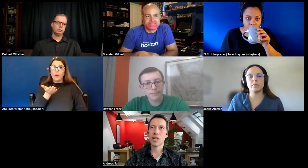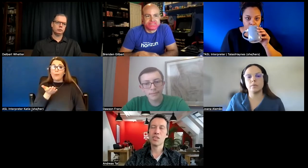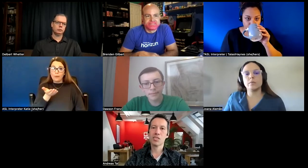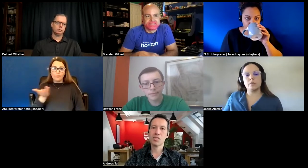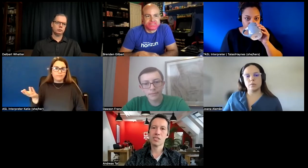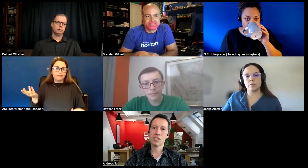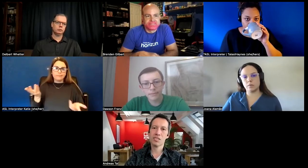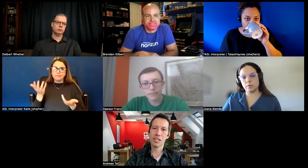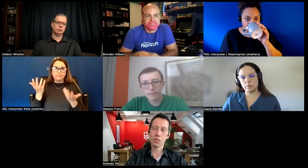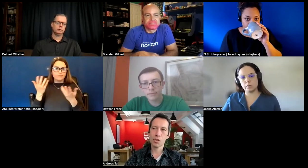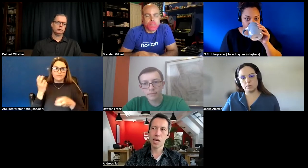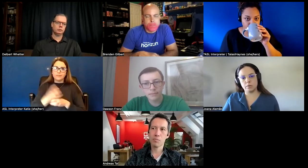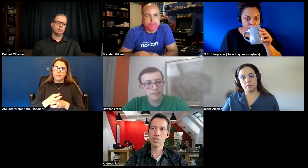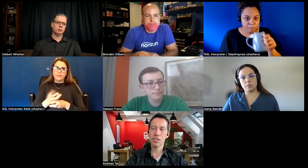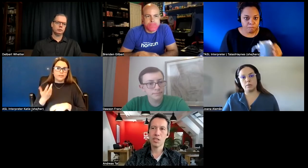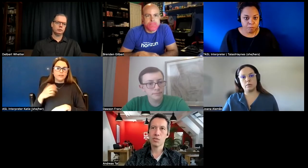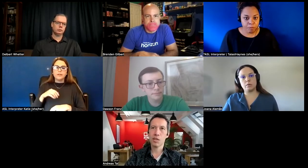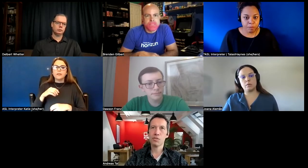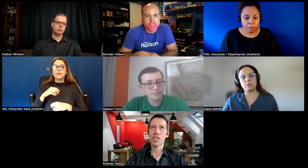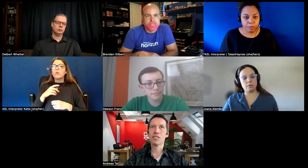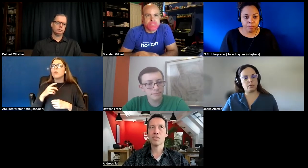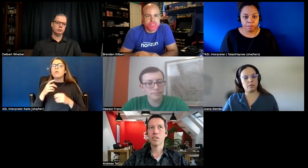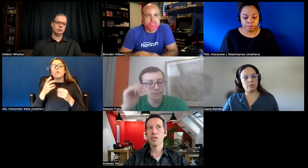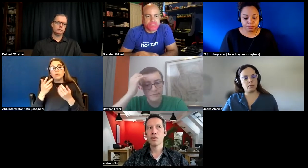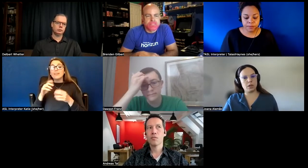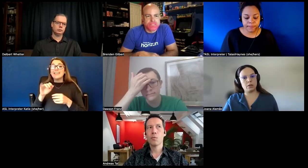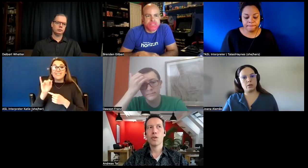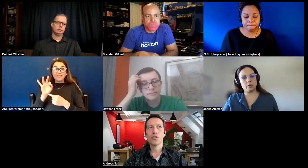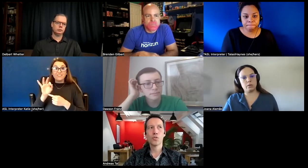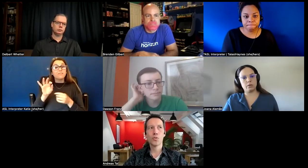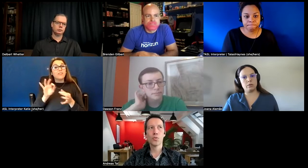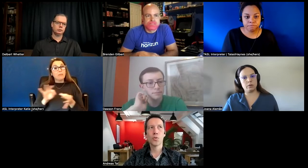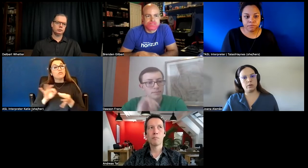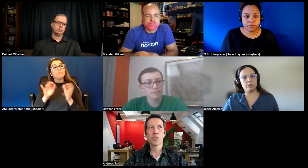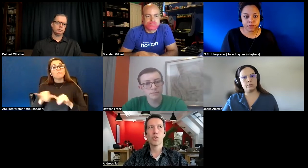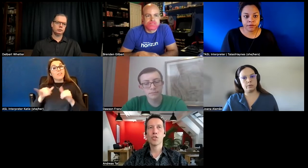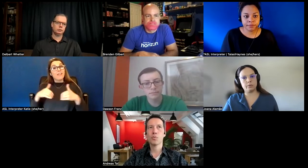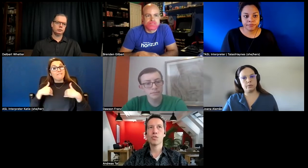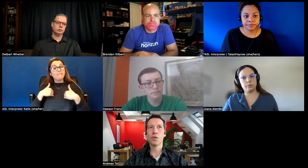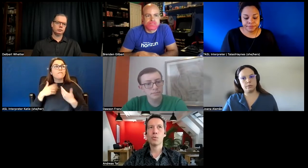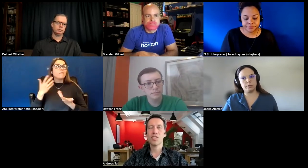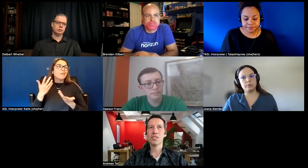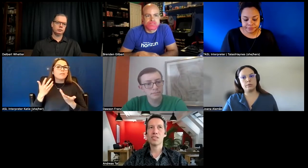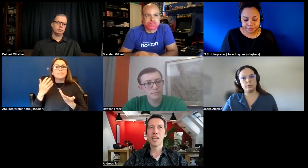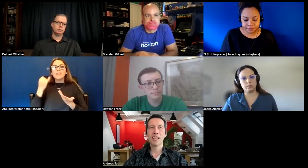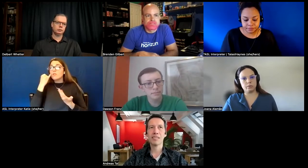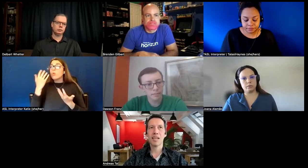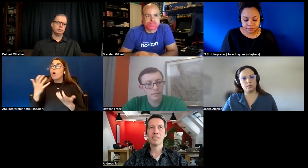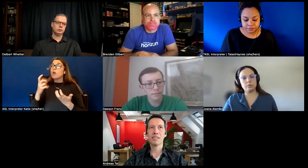there's standards for caption so if you just want to contribute only the text and the